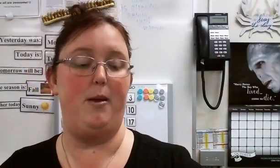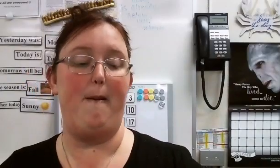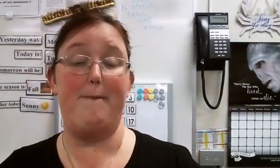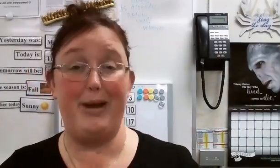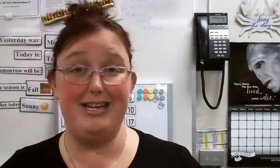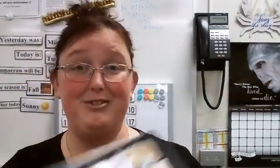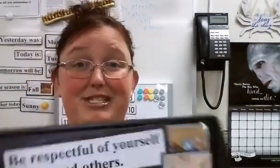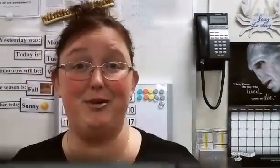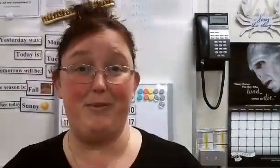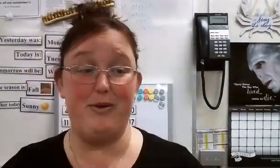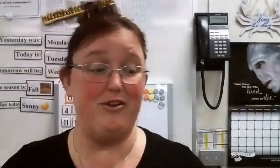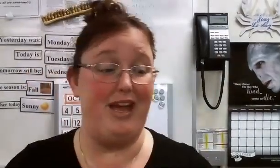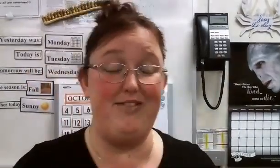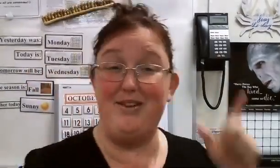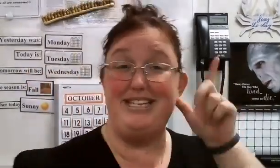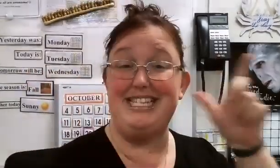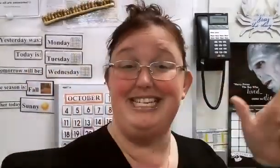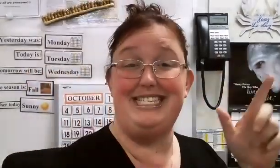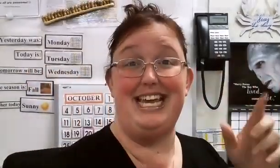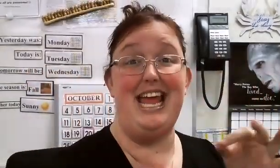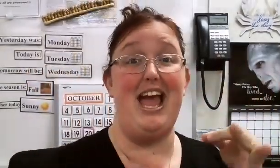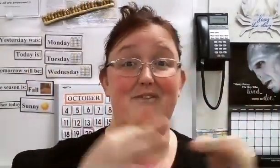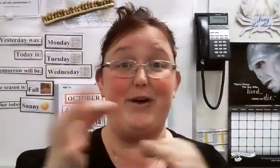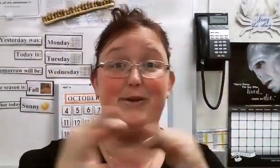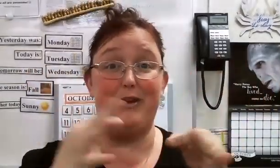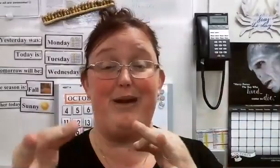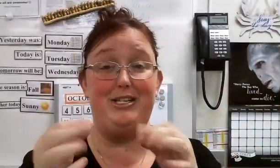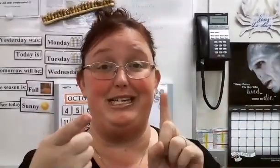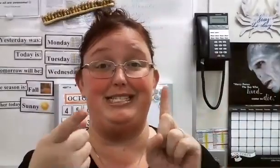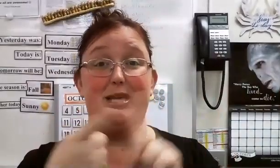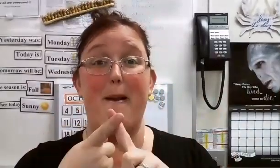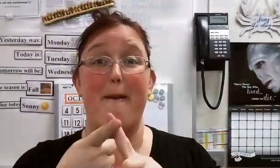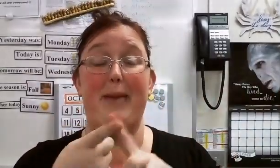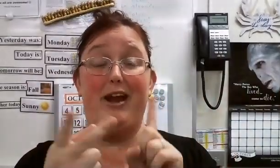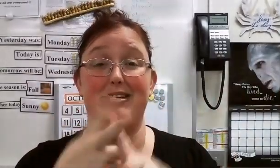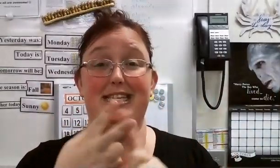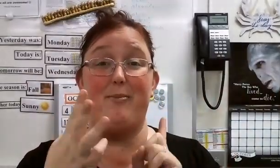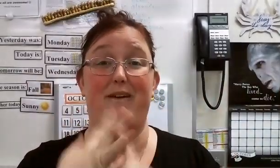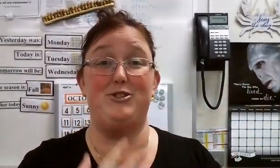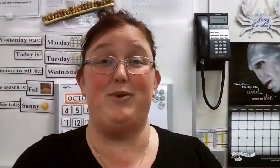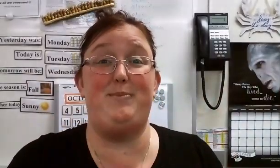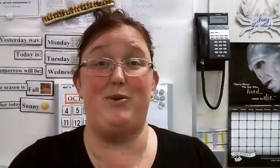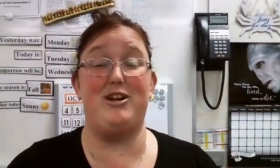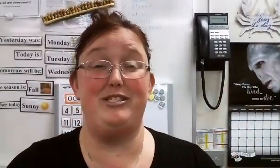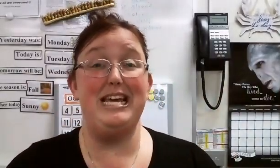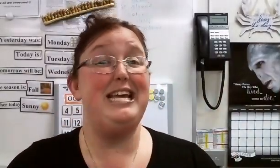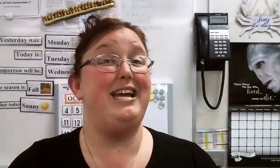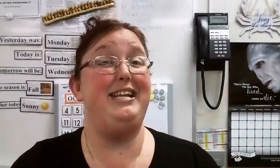but there's still people in your life that you need to listen and follow their directions. Parents, care providers, respite workers, any